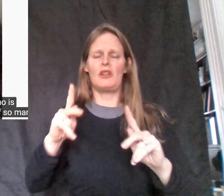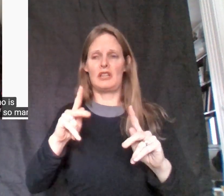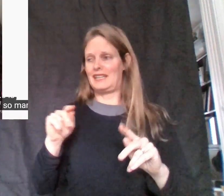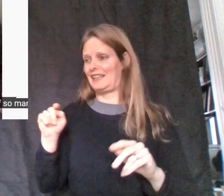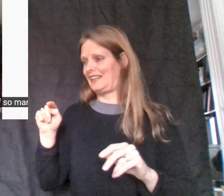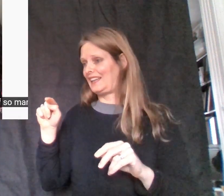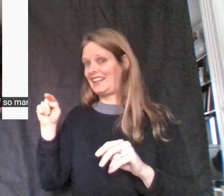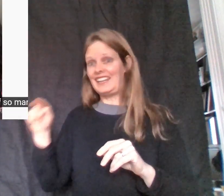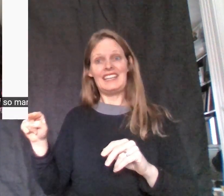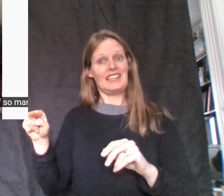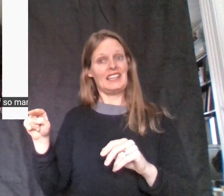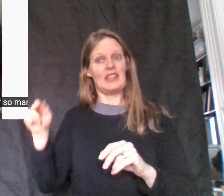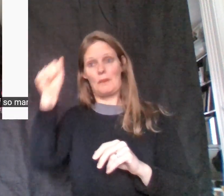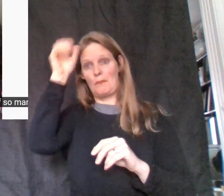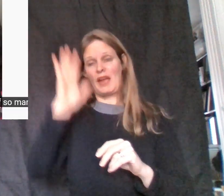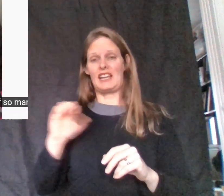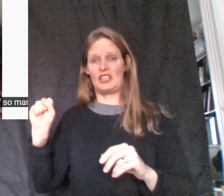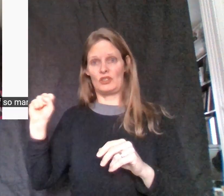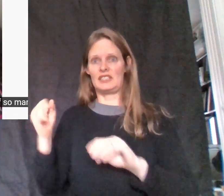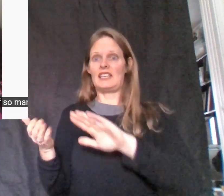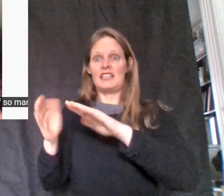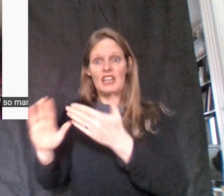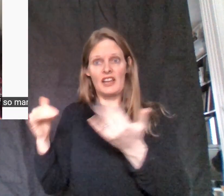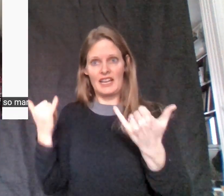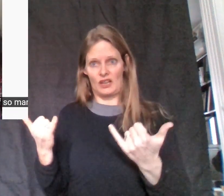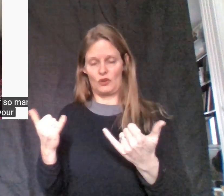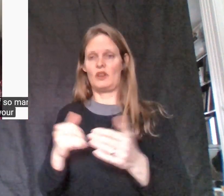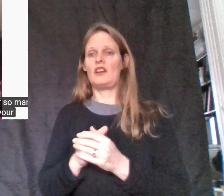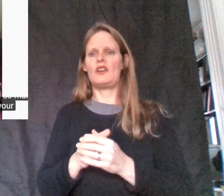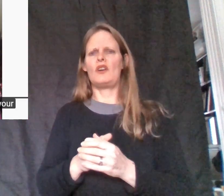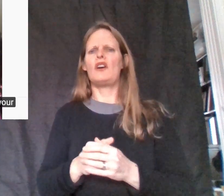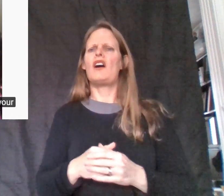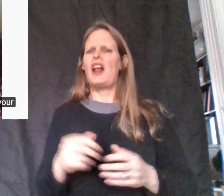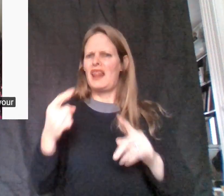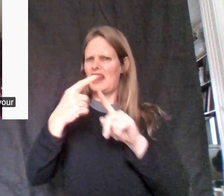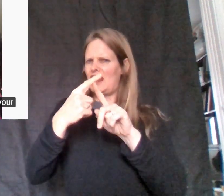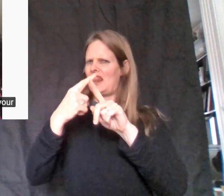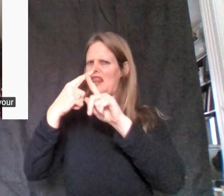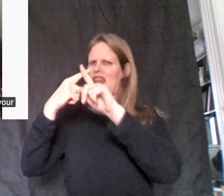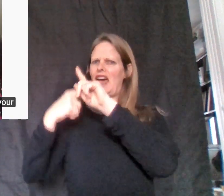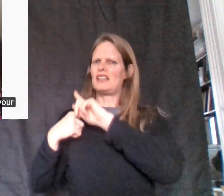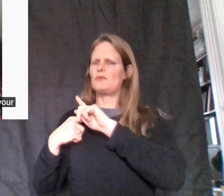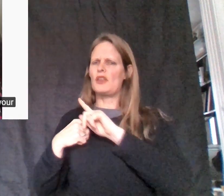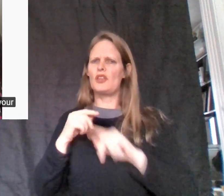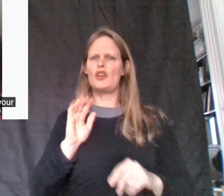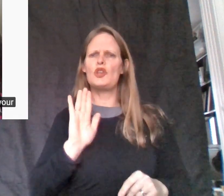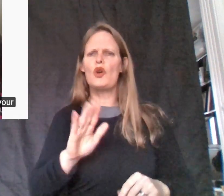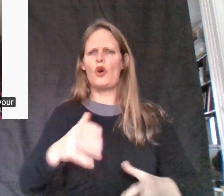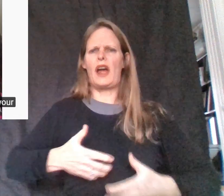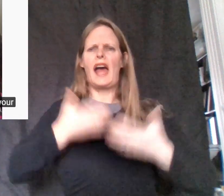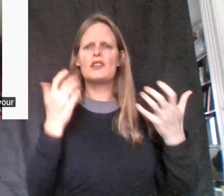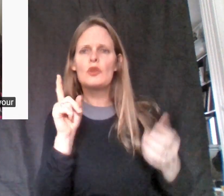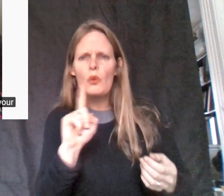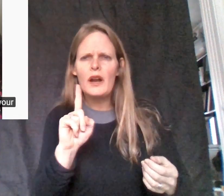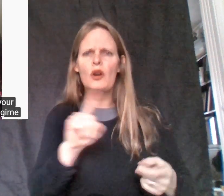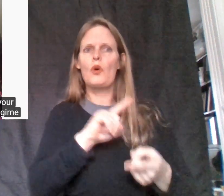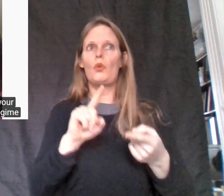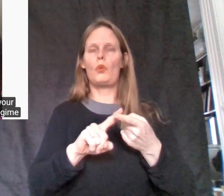people is gone. Like, where was your outrage last month when the regime